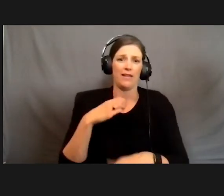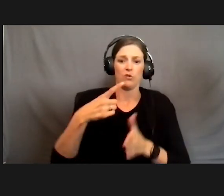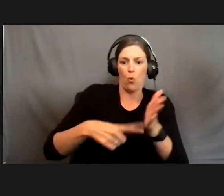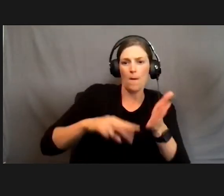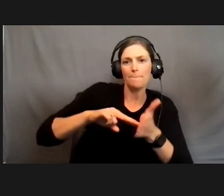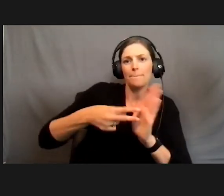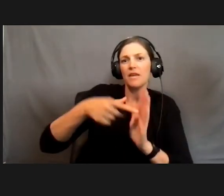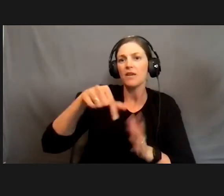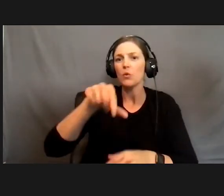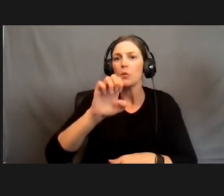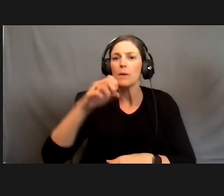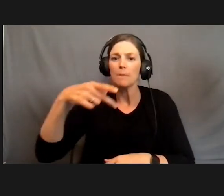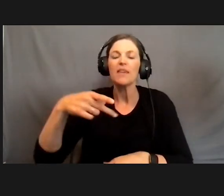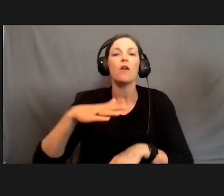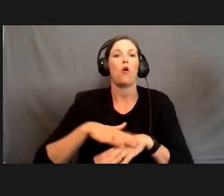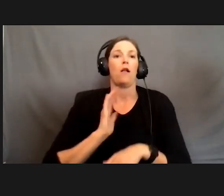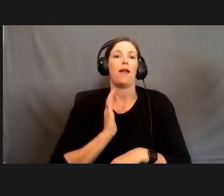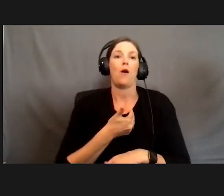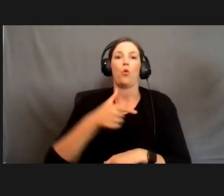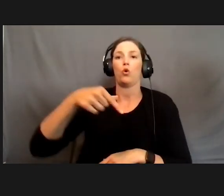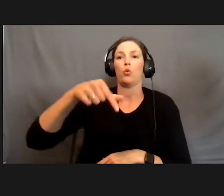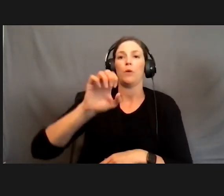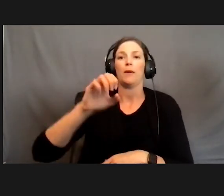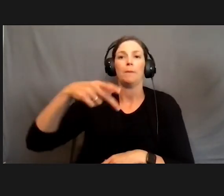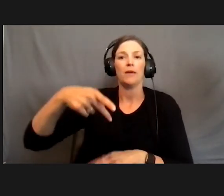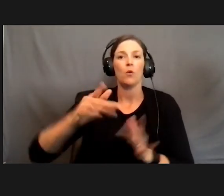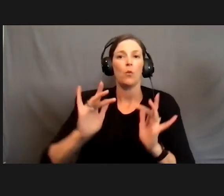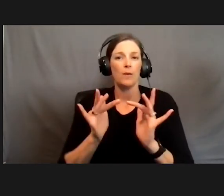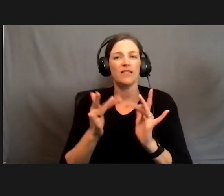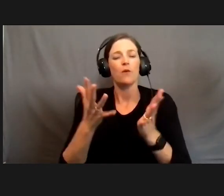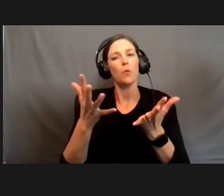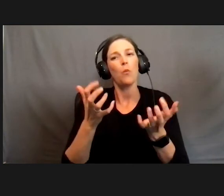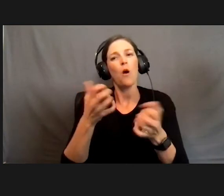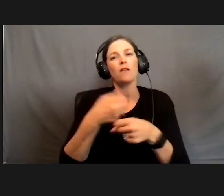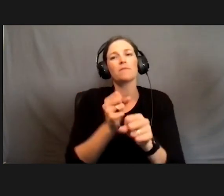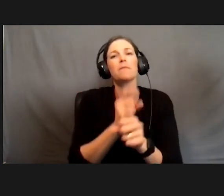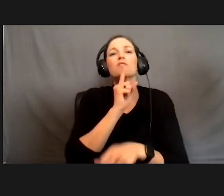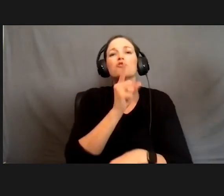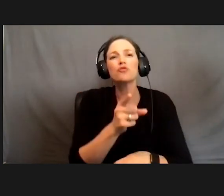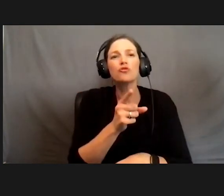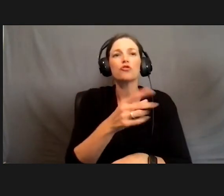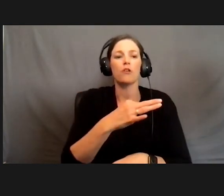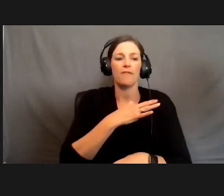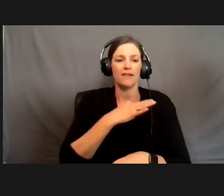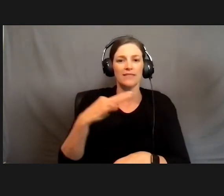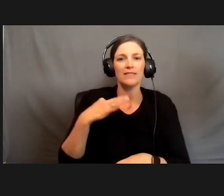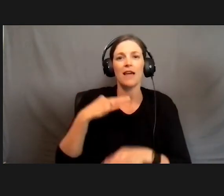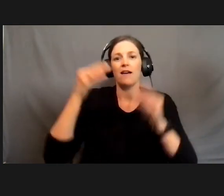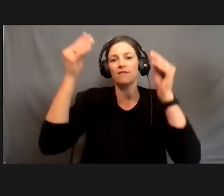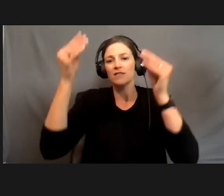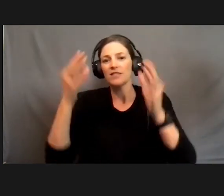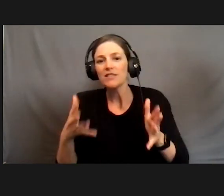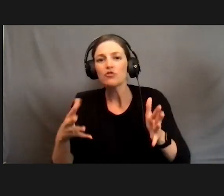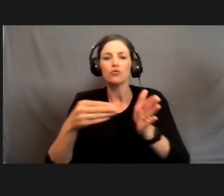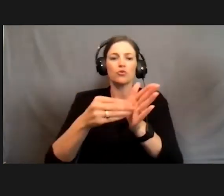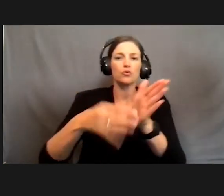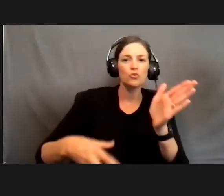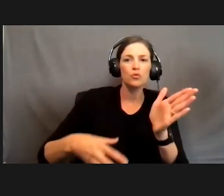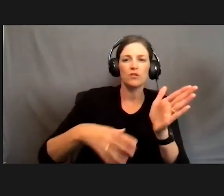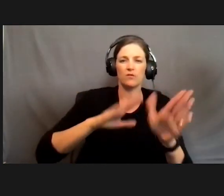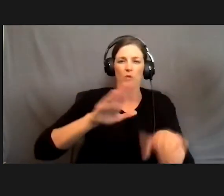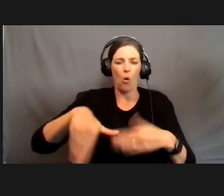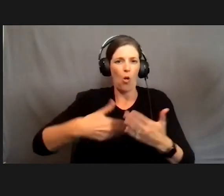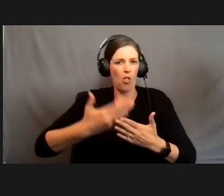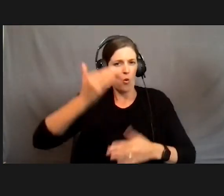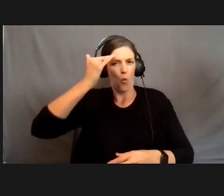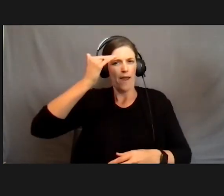on our QEP website. So we want to make sure that our staff, faculty and students all are aware